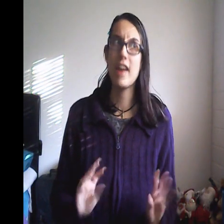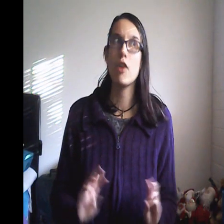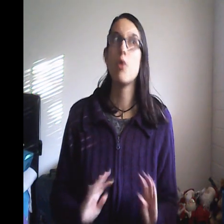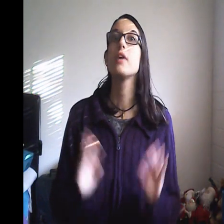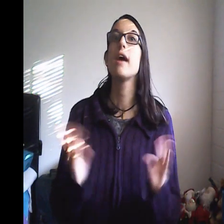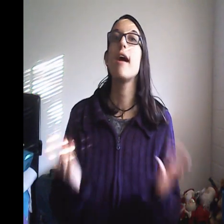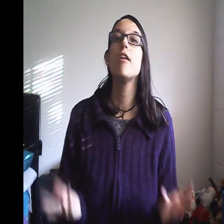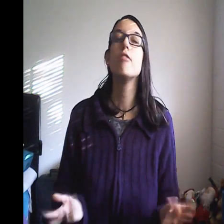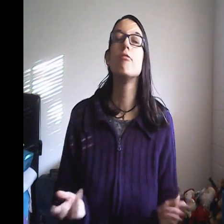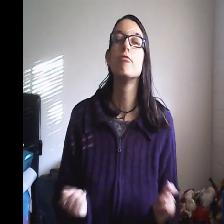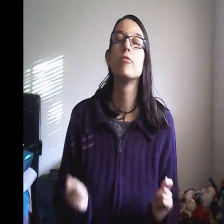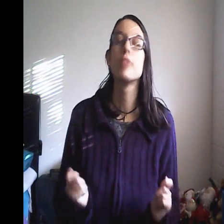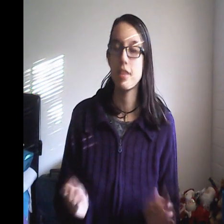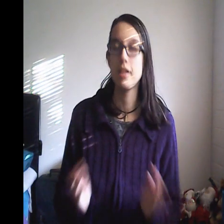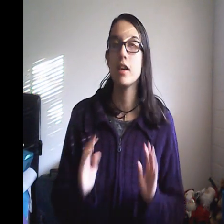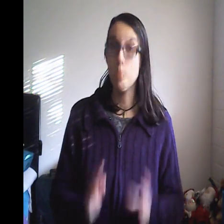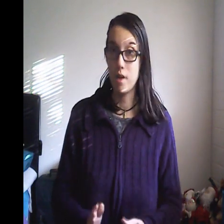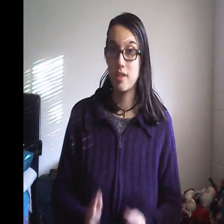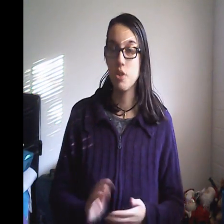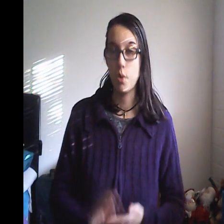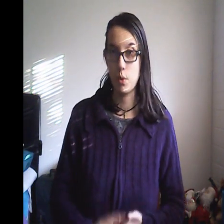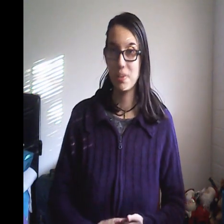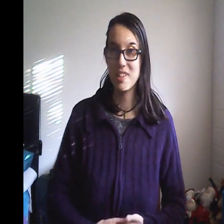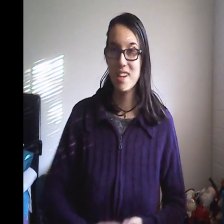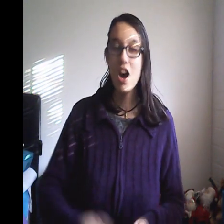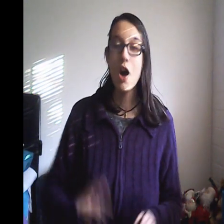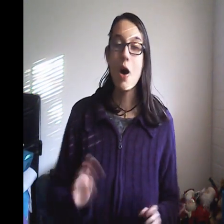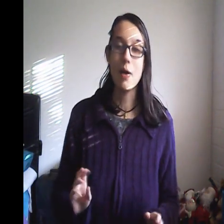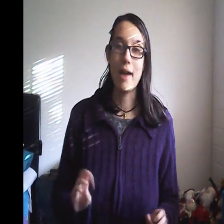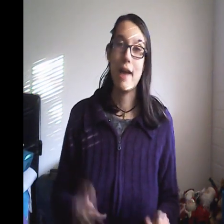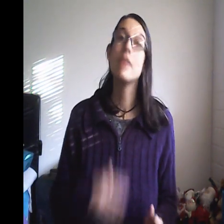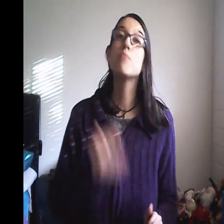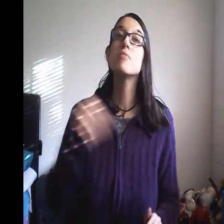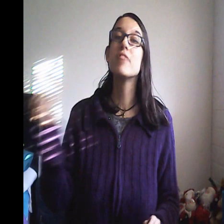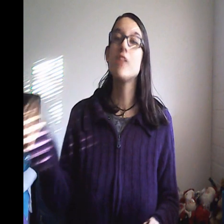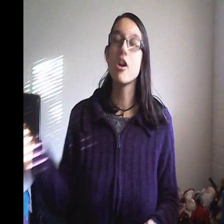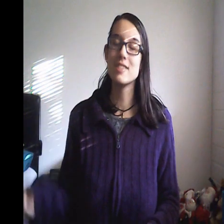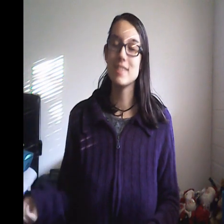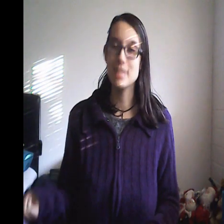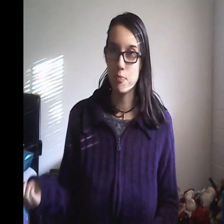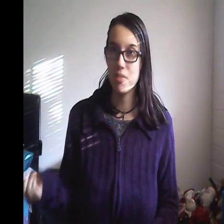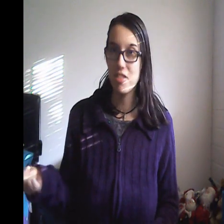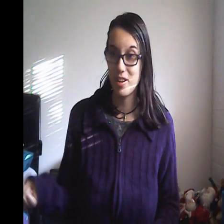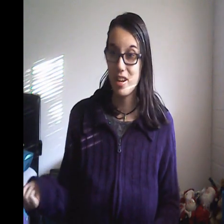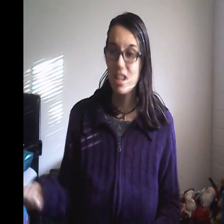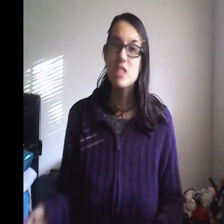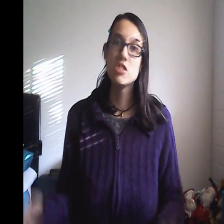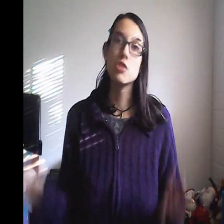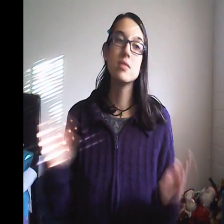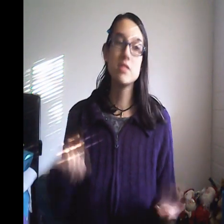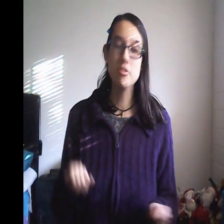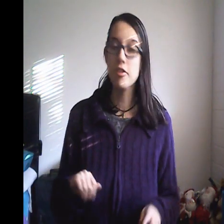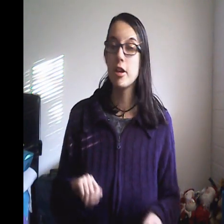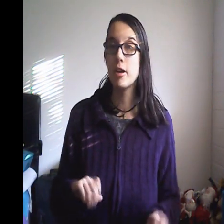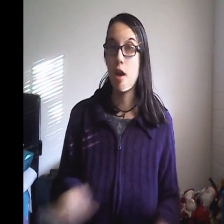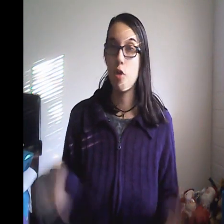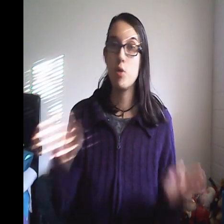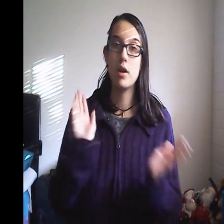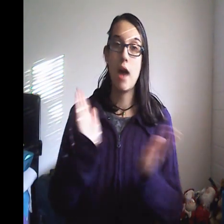everything you want it to hold. Okay, now moving on to step three. So, once you've figured out how much makeup